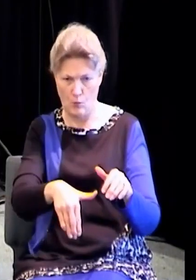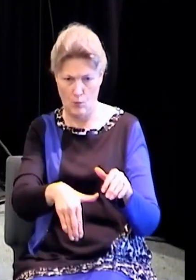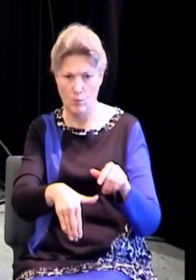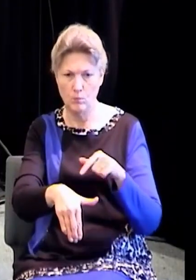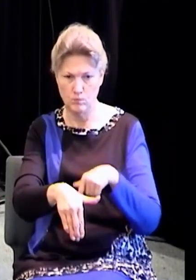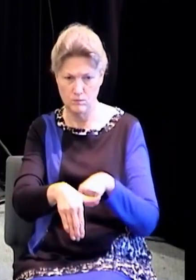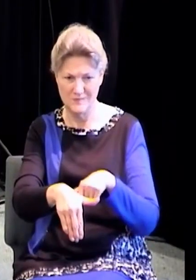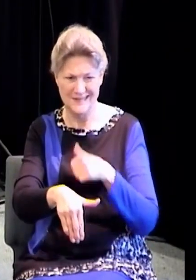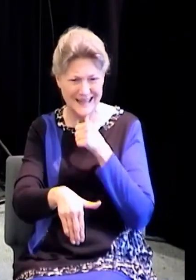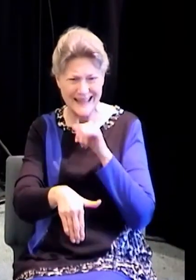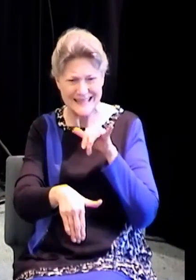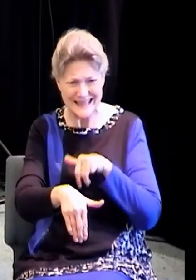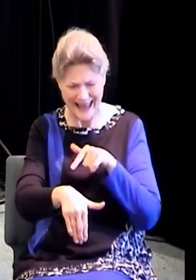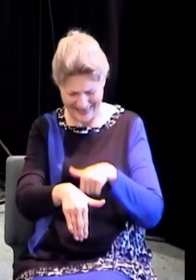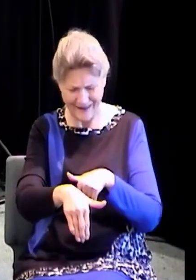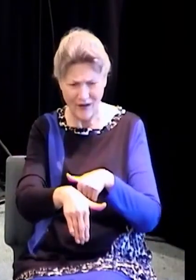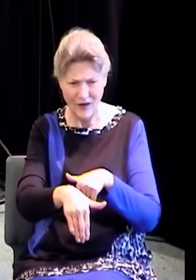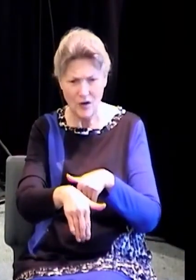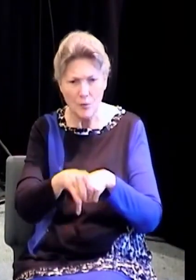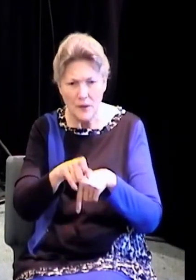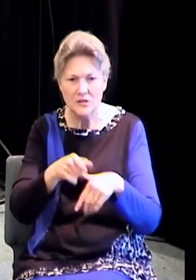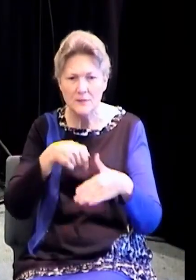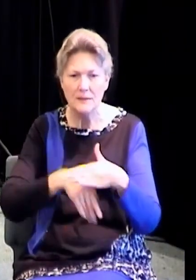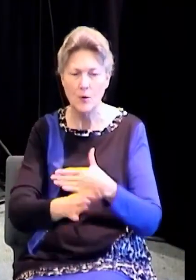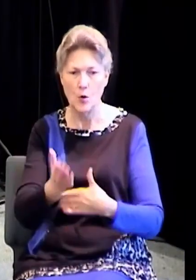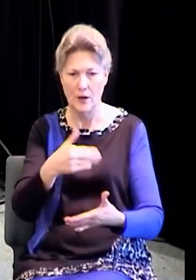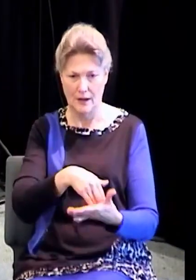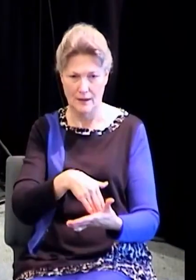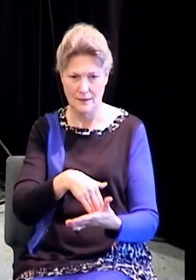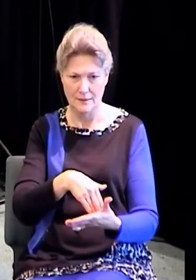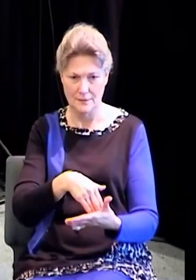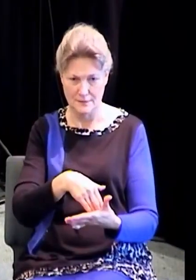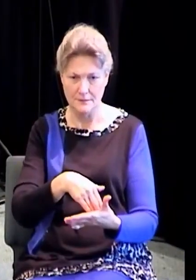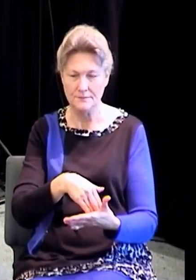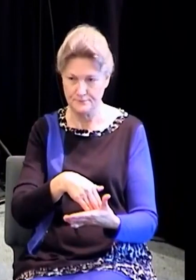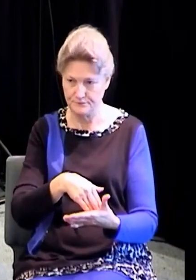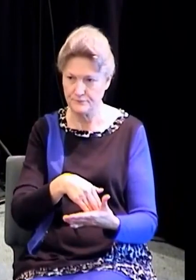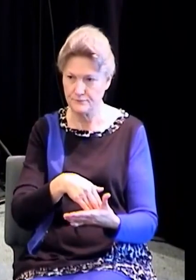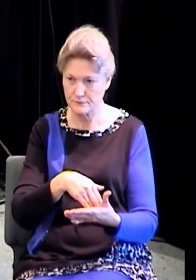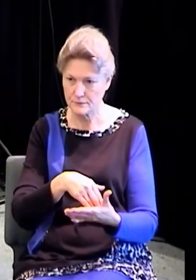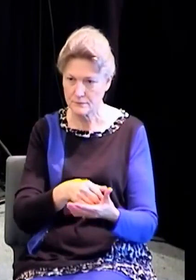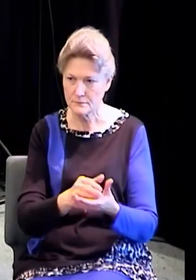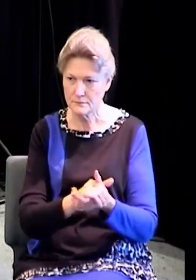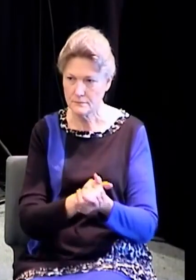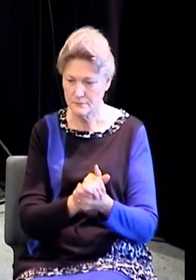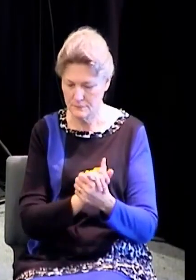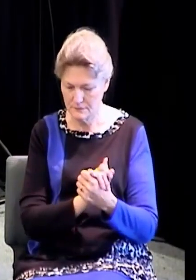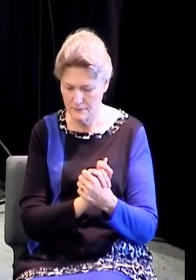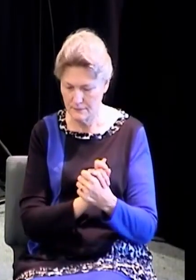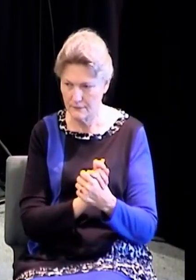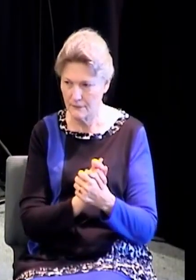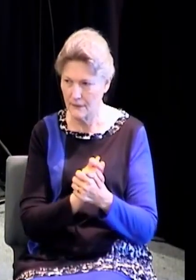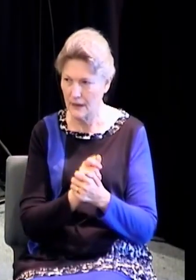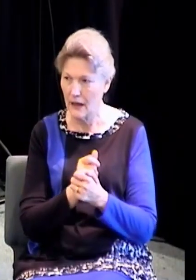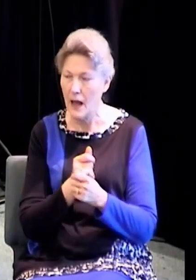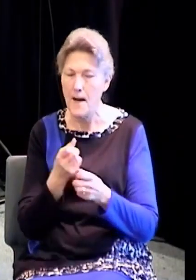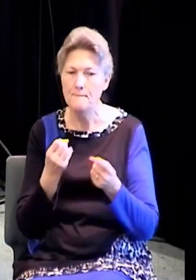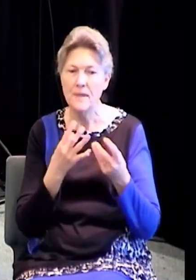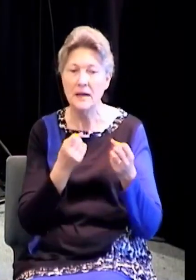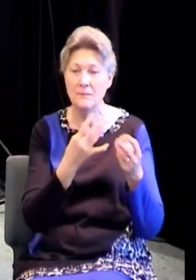womb. They simply want to be covered by the mother. They want the mother to do everything for them. They don't want to grow up.